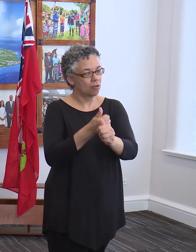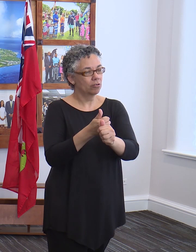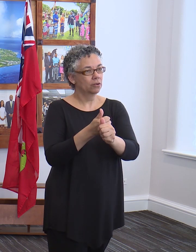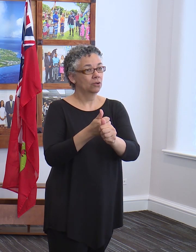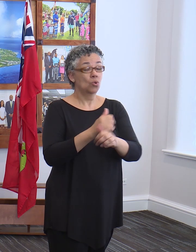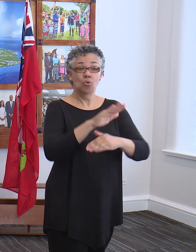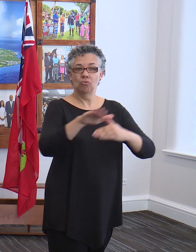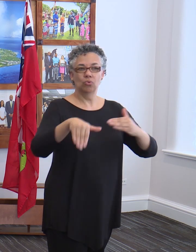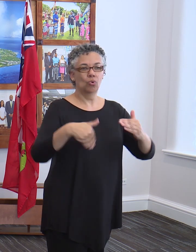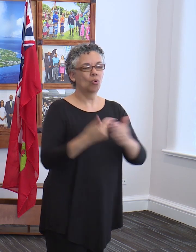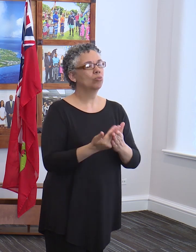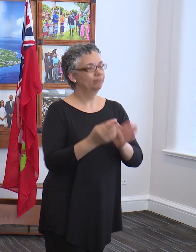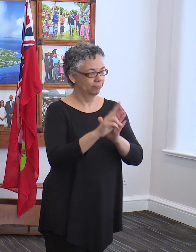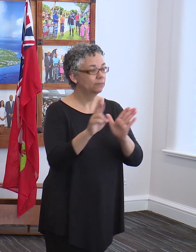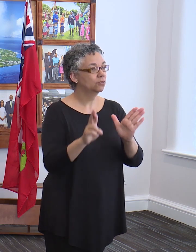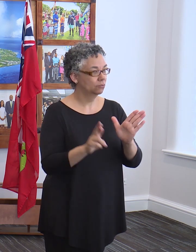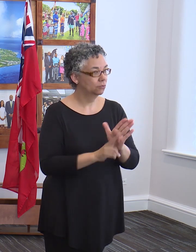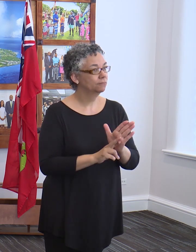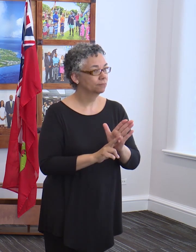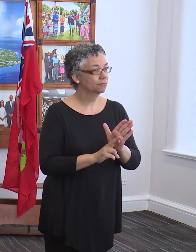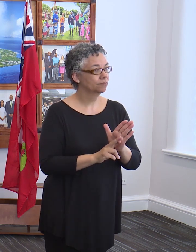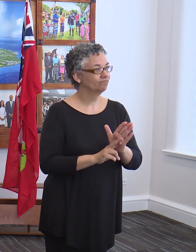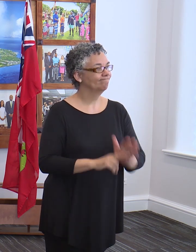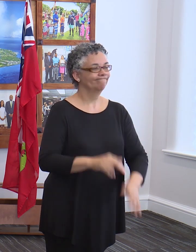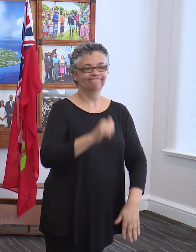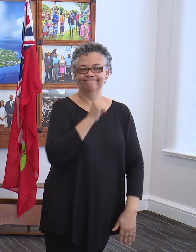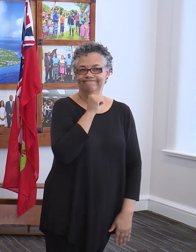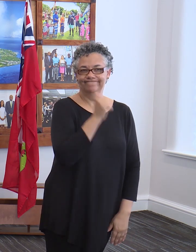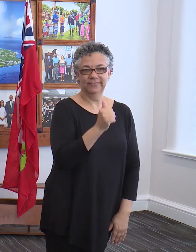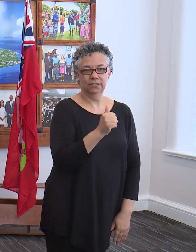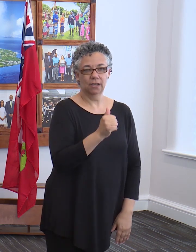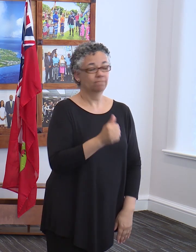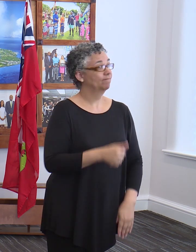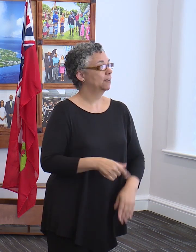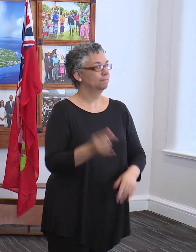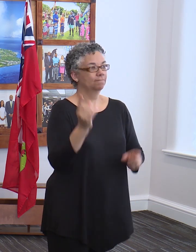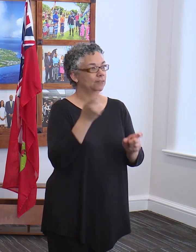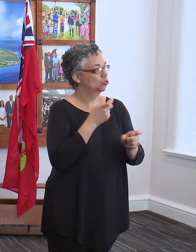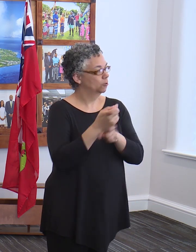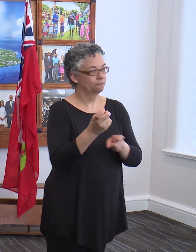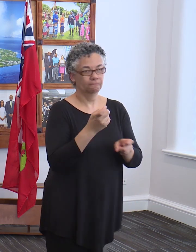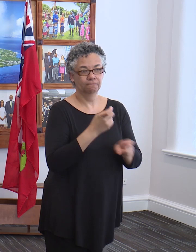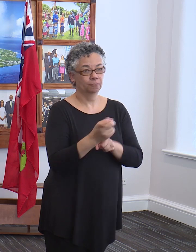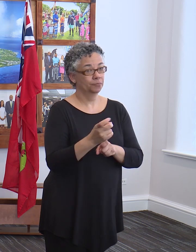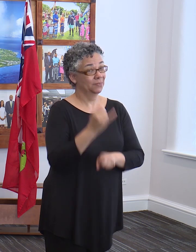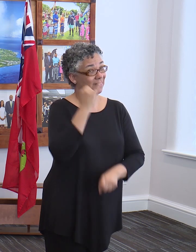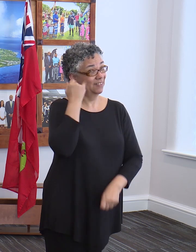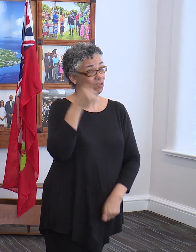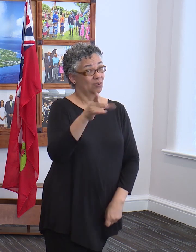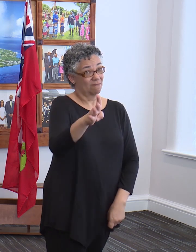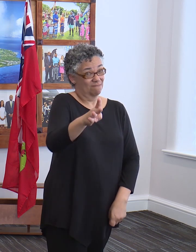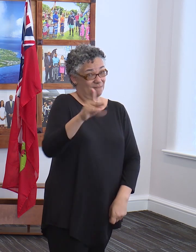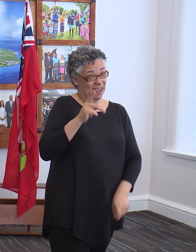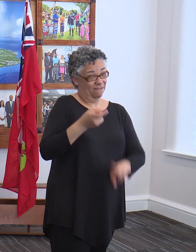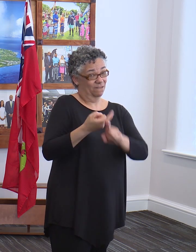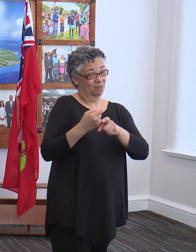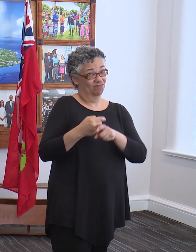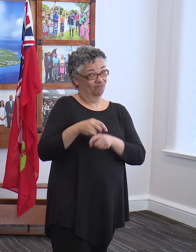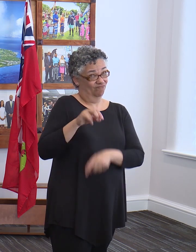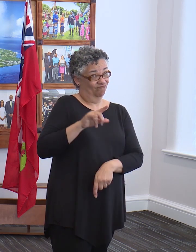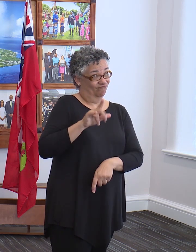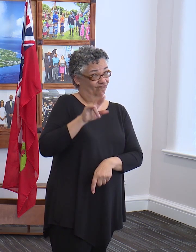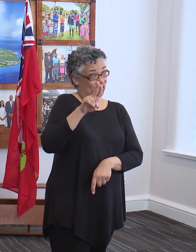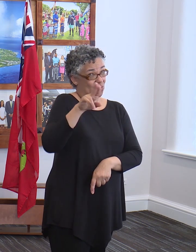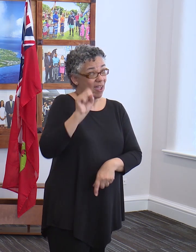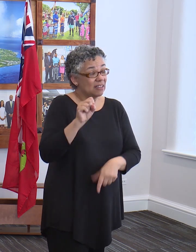all of us have a role to play. It is not a joke if you have returned overseas and you think that it's okay